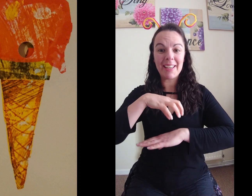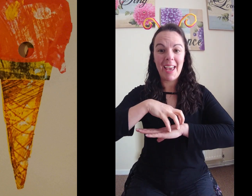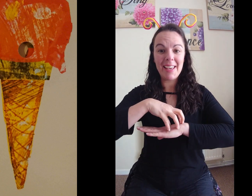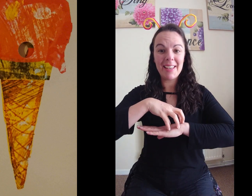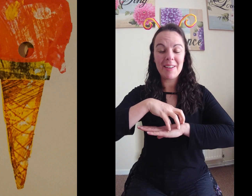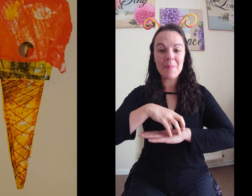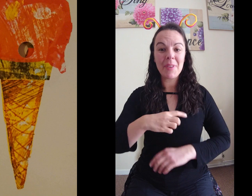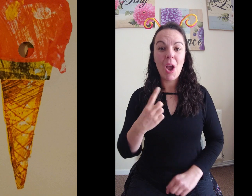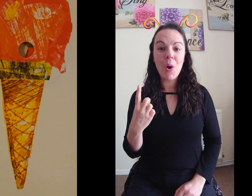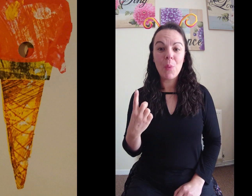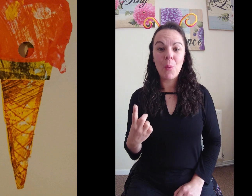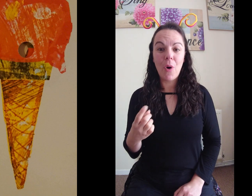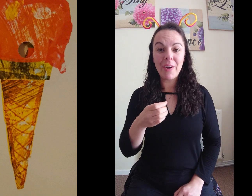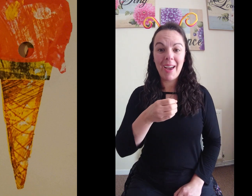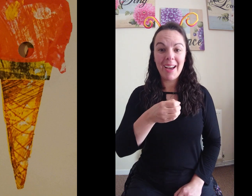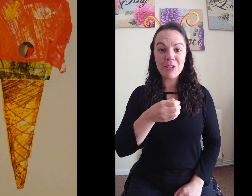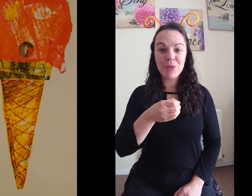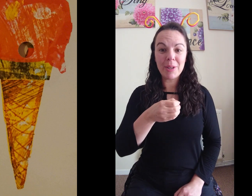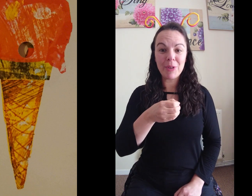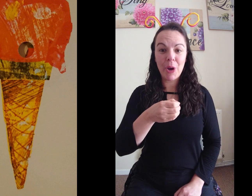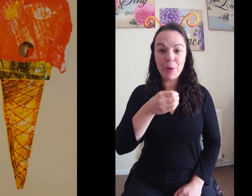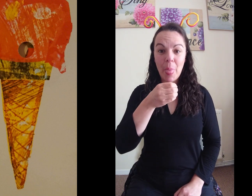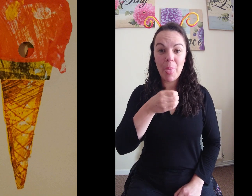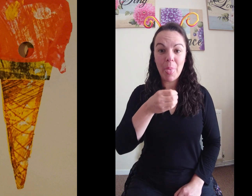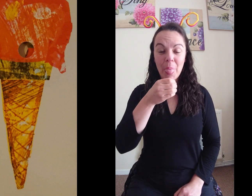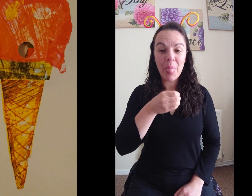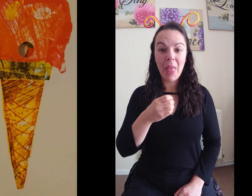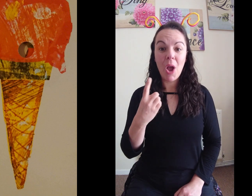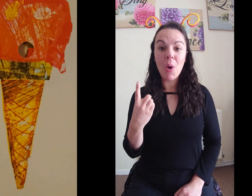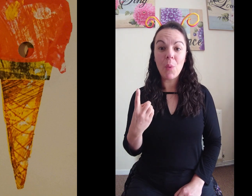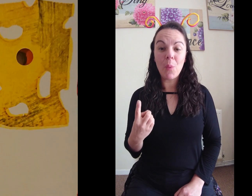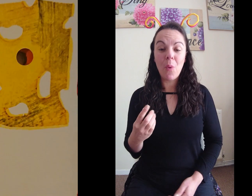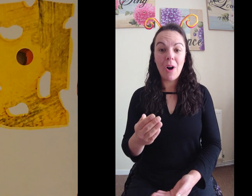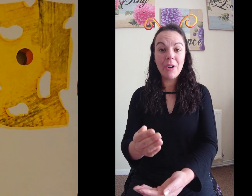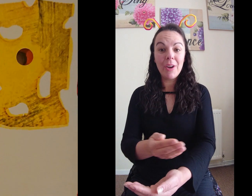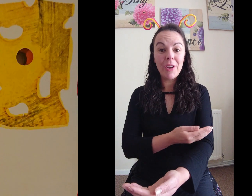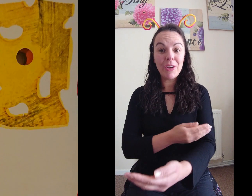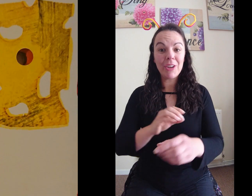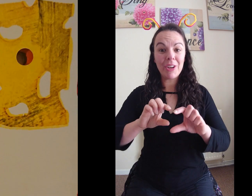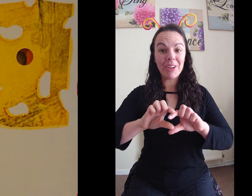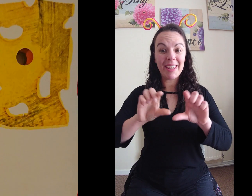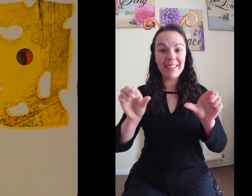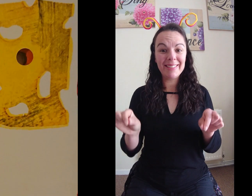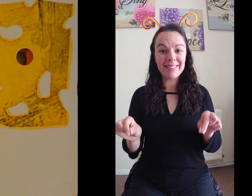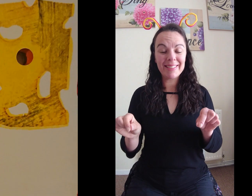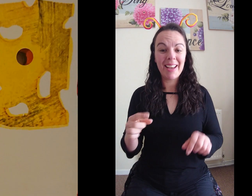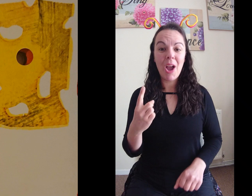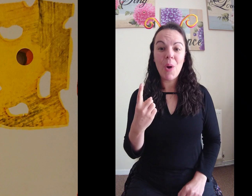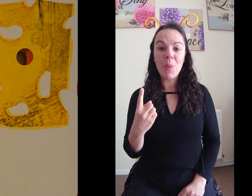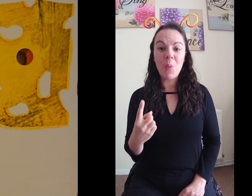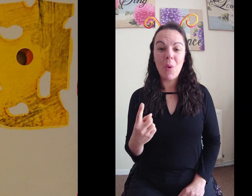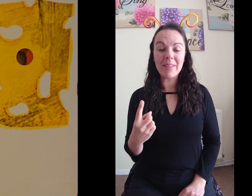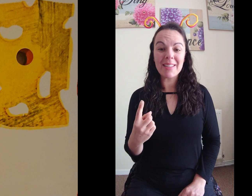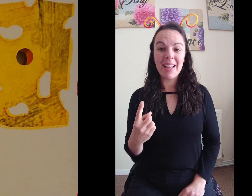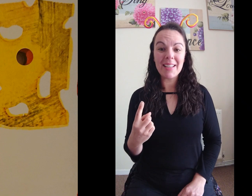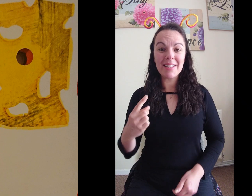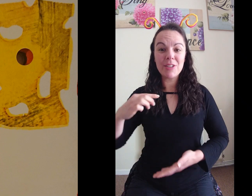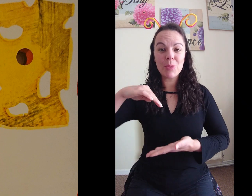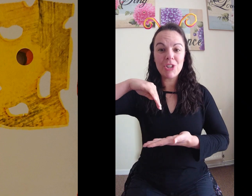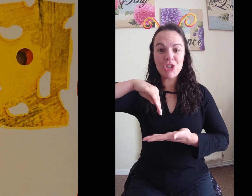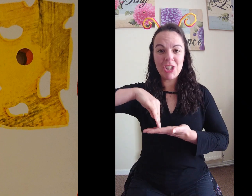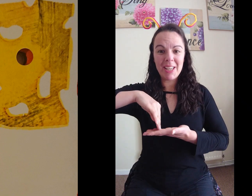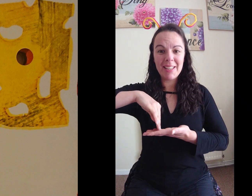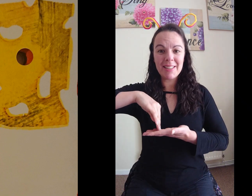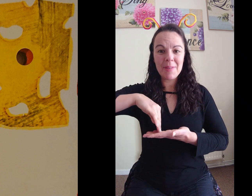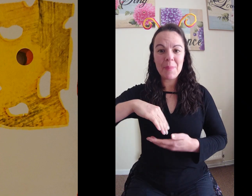chocolate cake. One ice cream cone. One gherkin. One slice